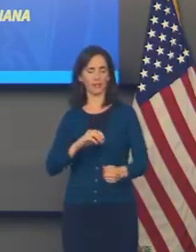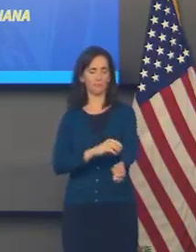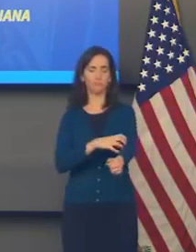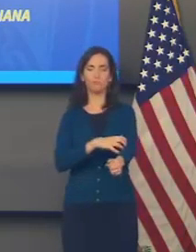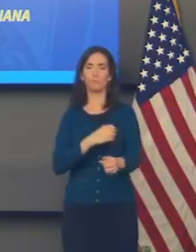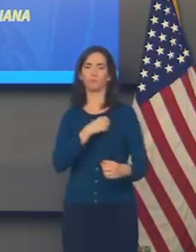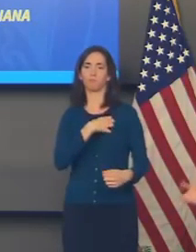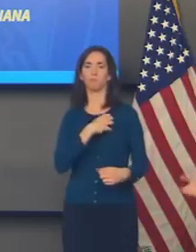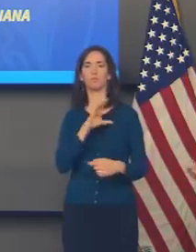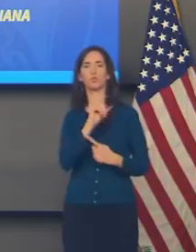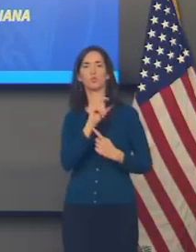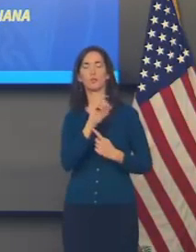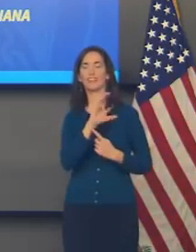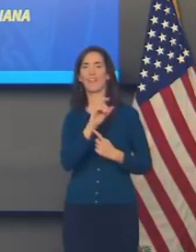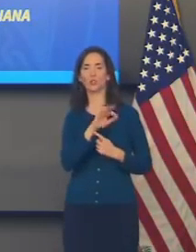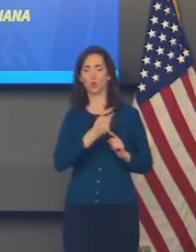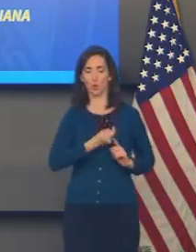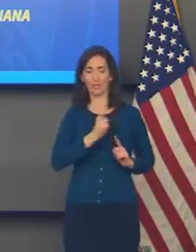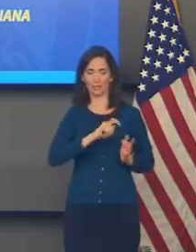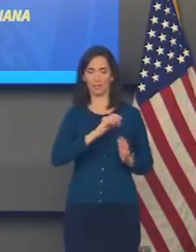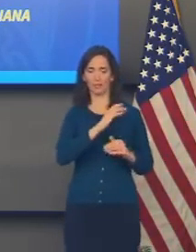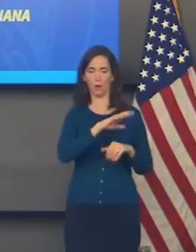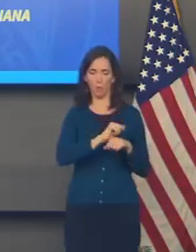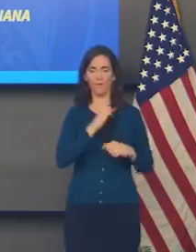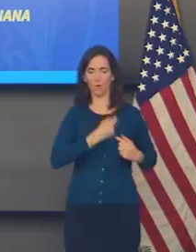allow them to get out of a wheelchair and walk,